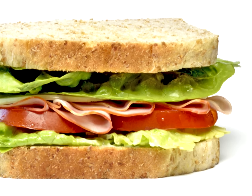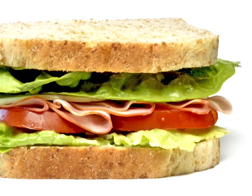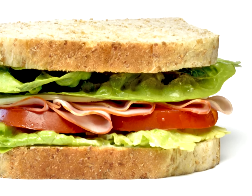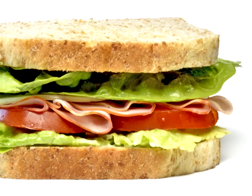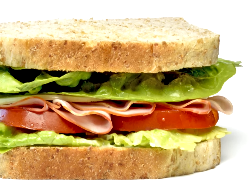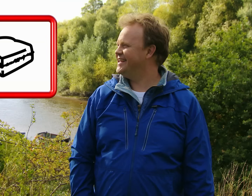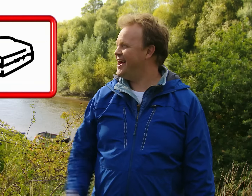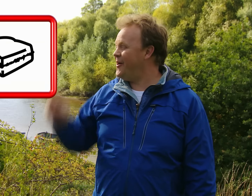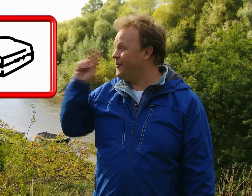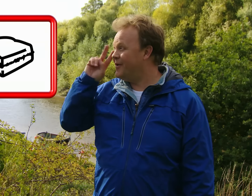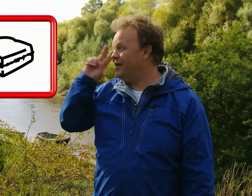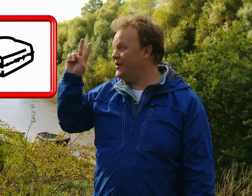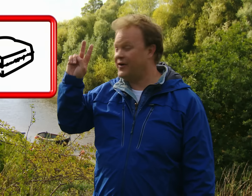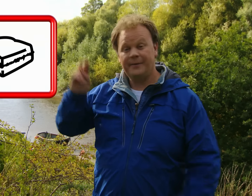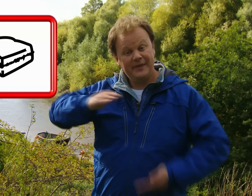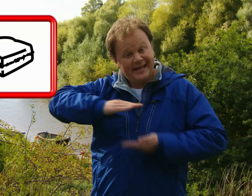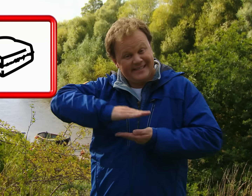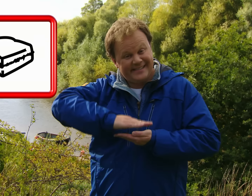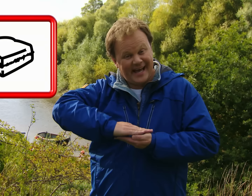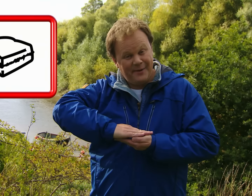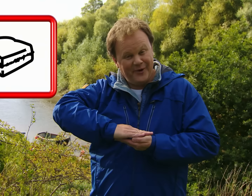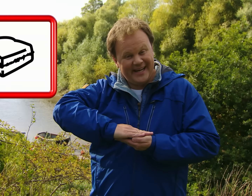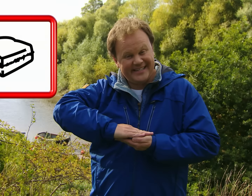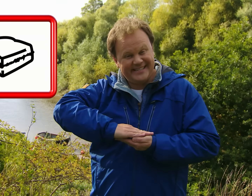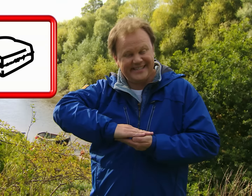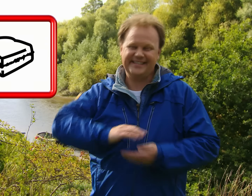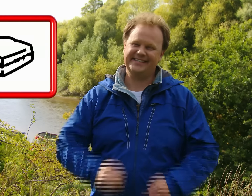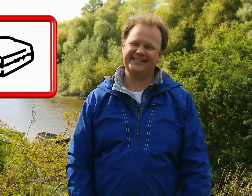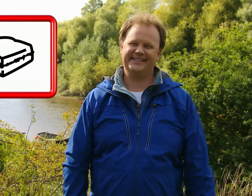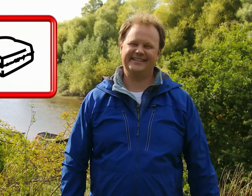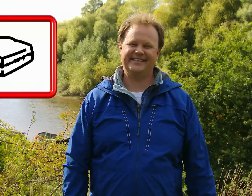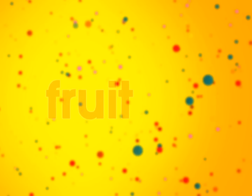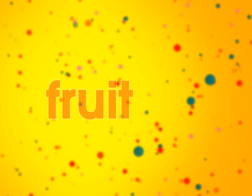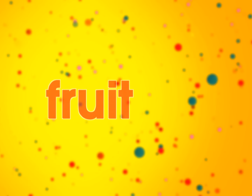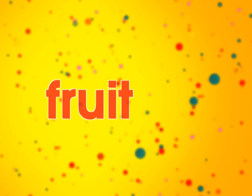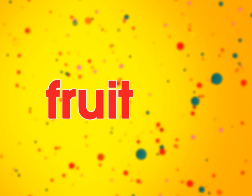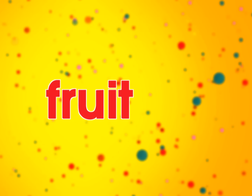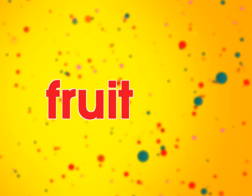Oh look! Sandwich! Fruit!